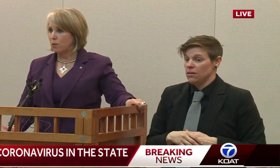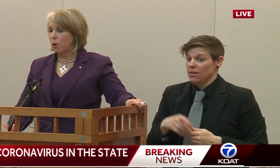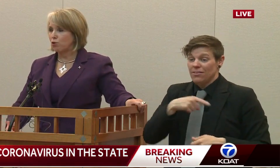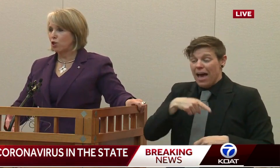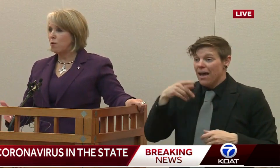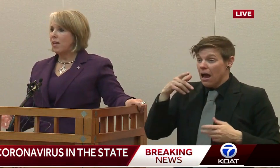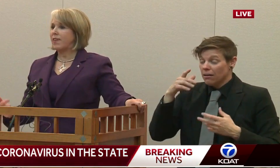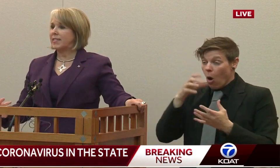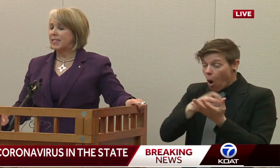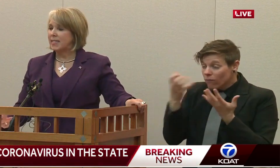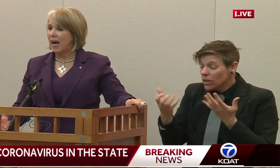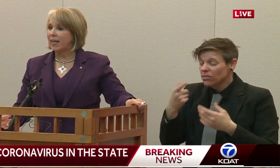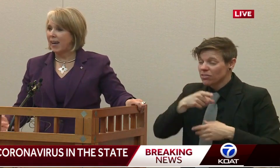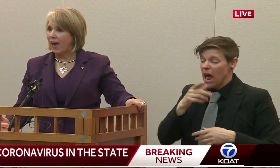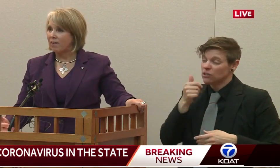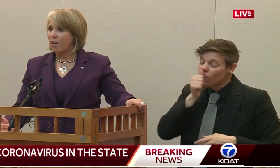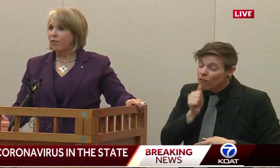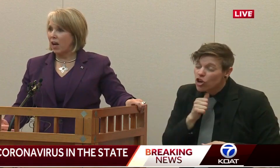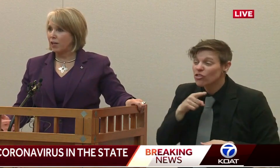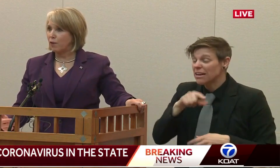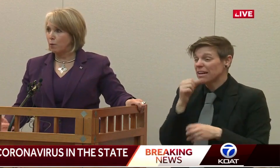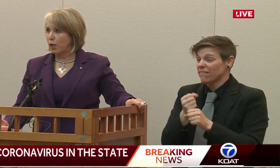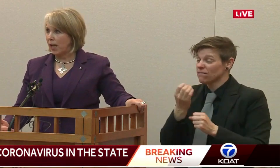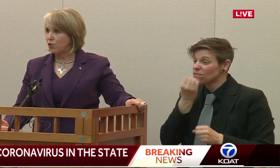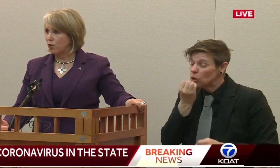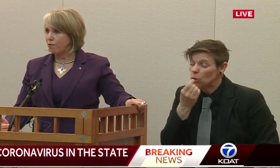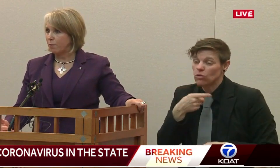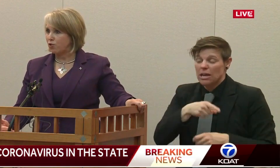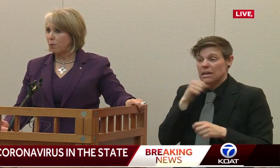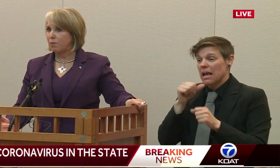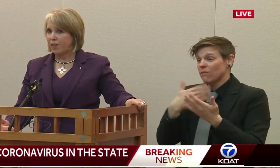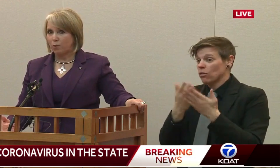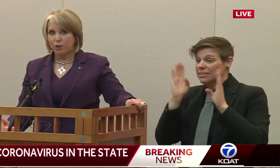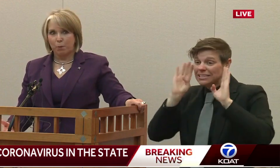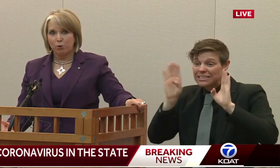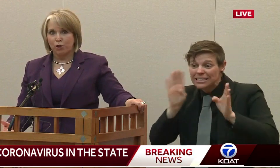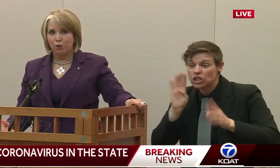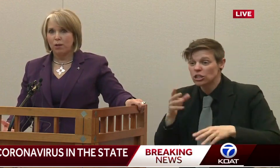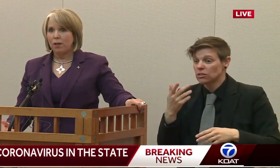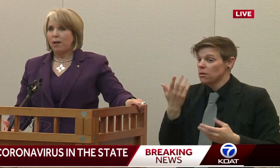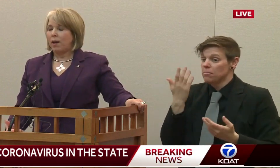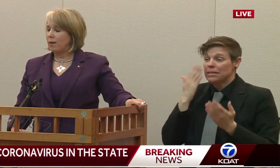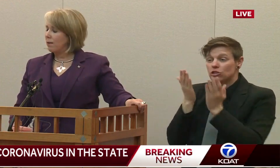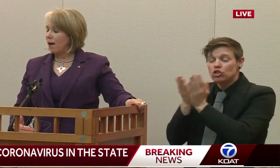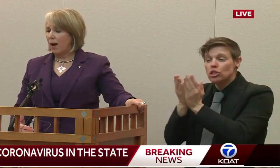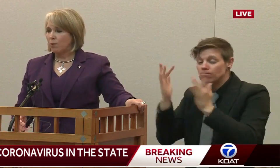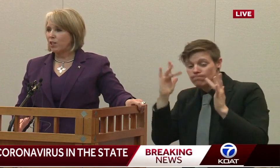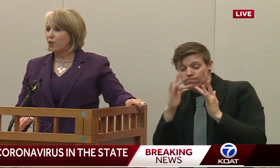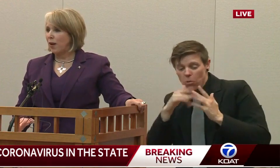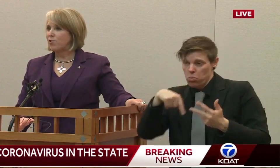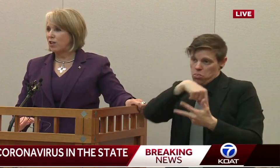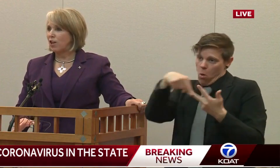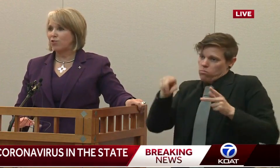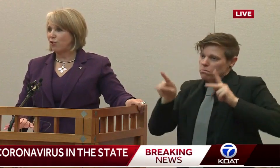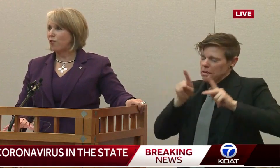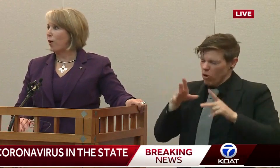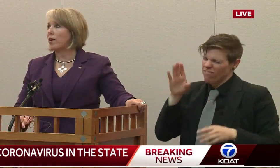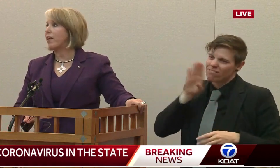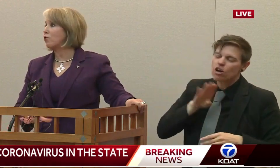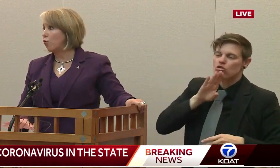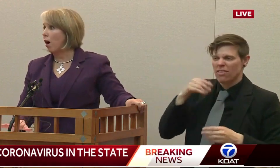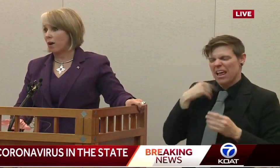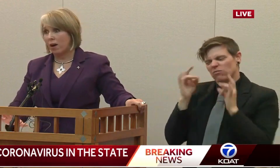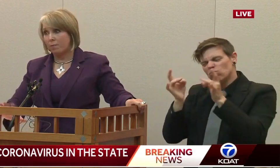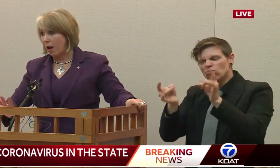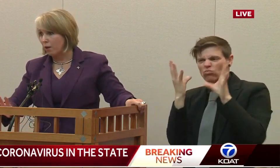attention they were supposed to. They did not get the kind of communication from the ship that they were supposed to. And I will tell you HHS is on